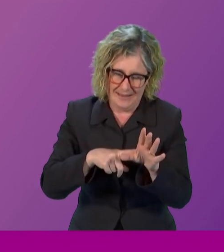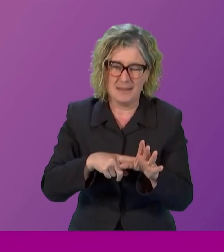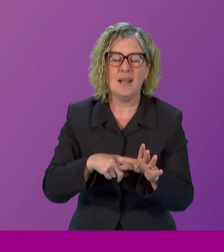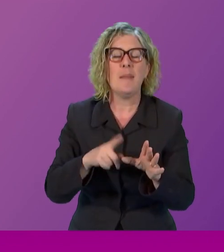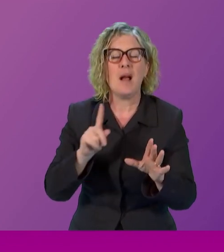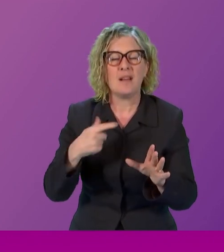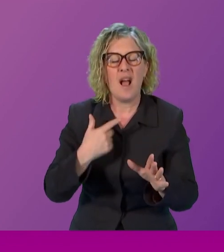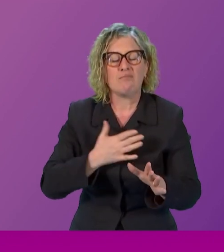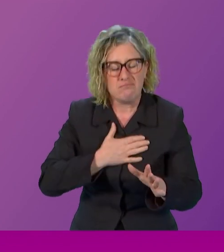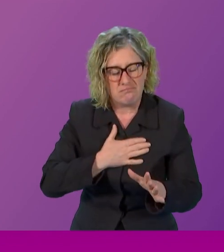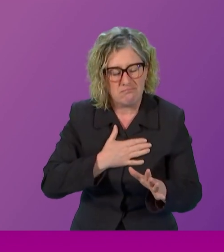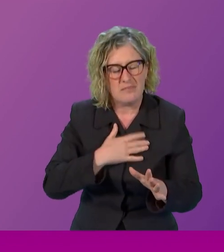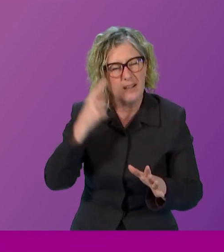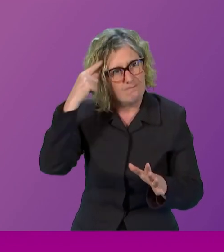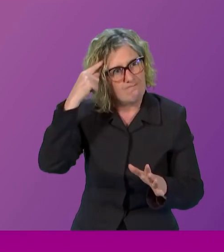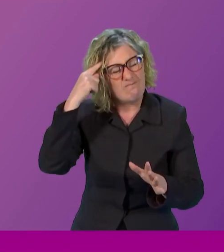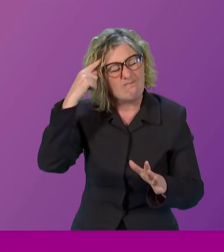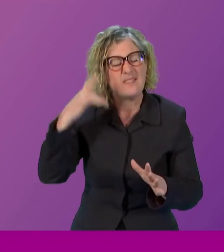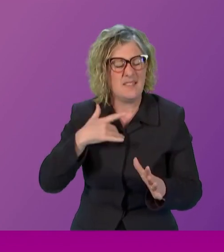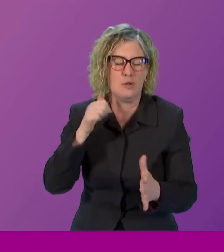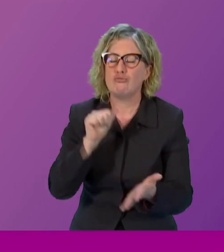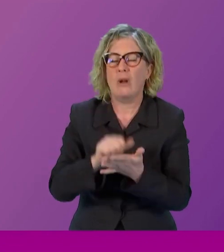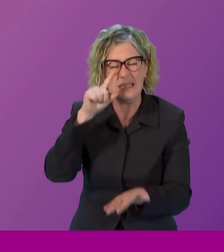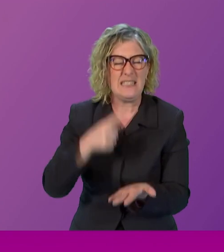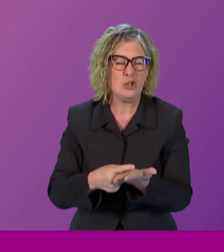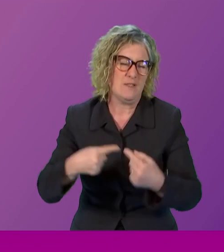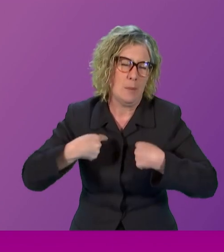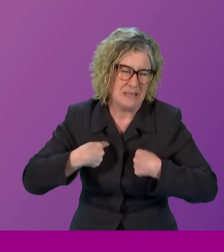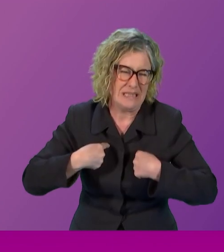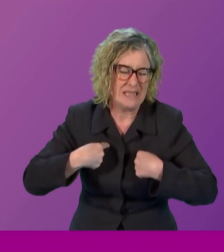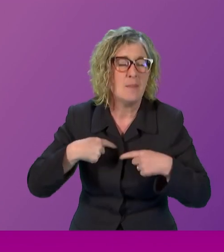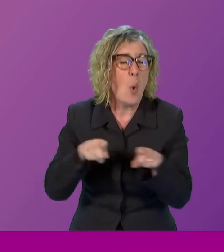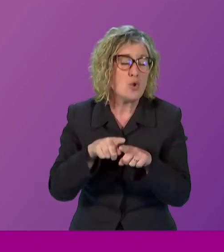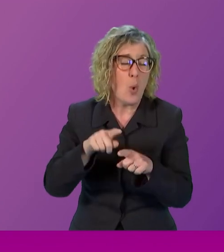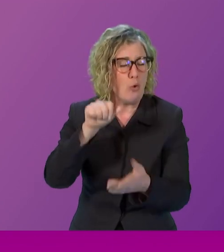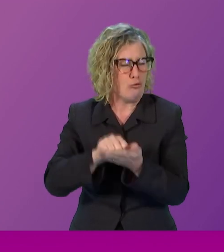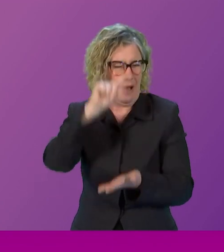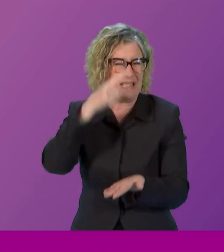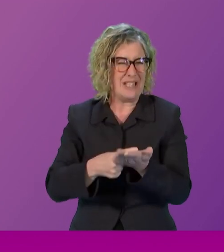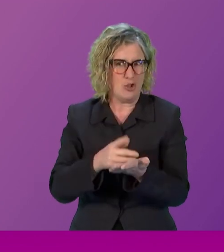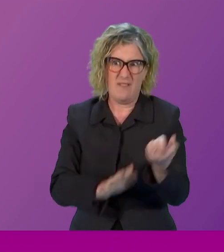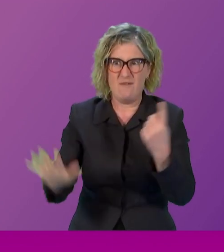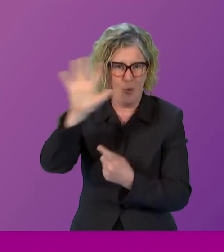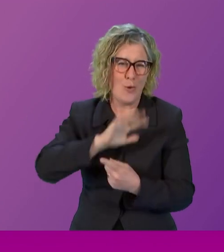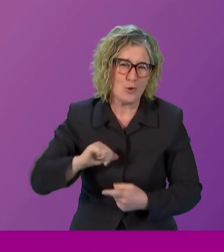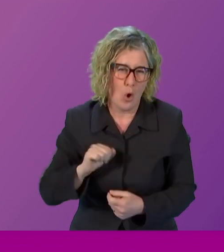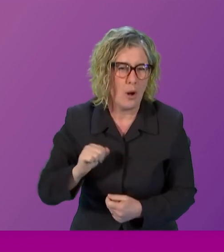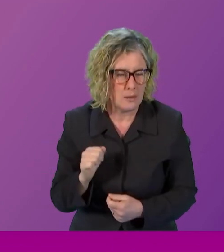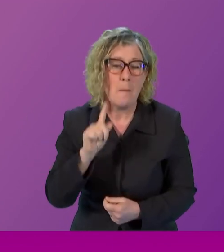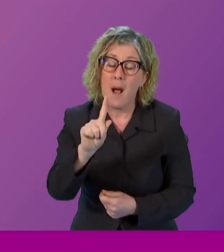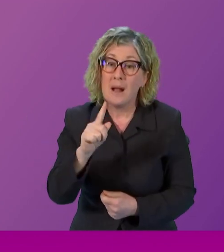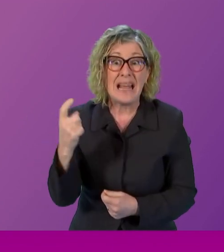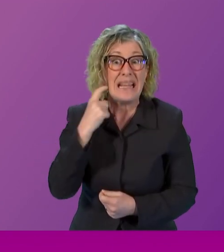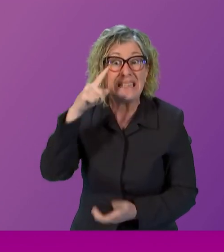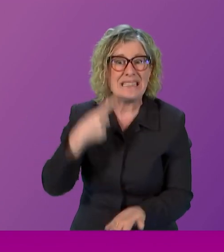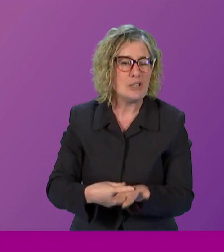head, as I said on that day, is the right one. Certainly the right one for me, but I think also the right one for the country. But a decision that nevertheless was very hard